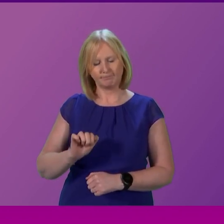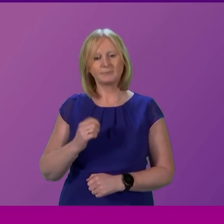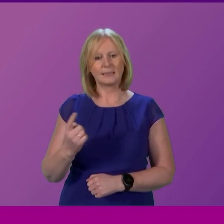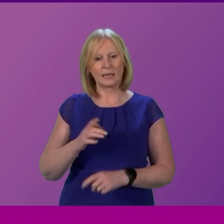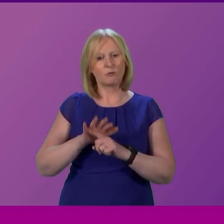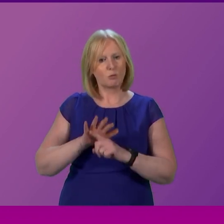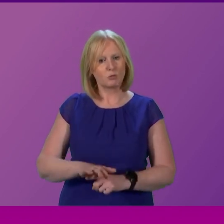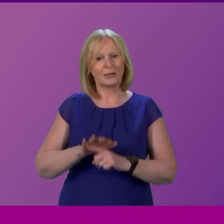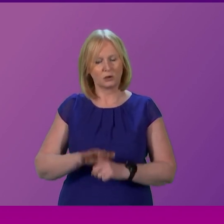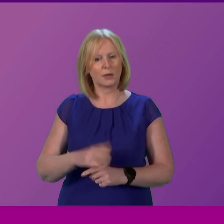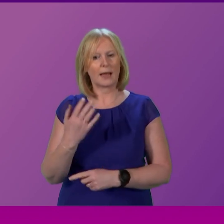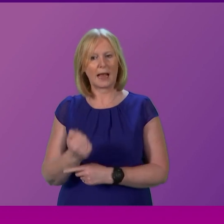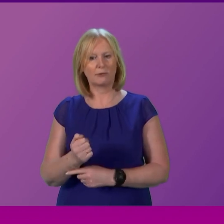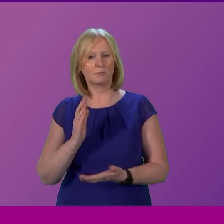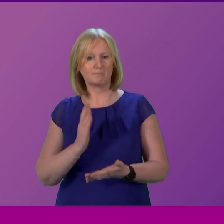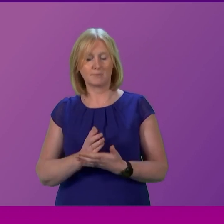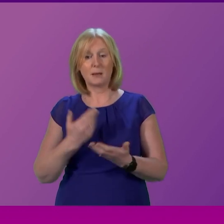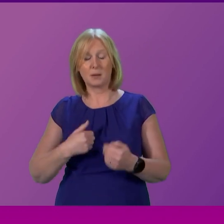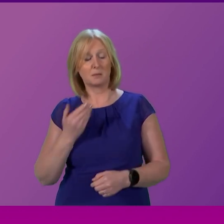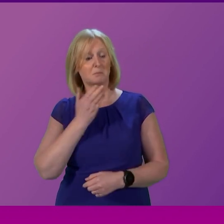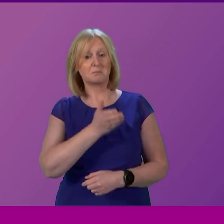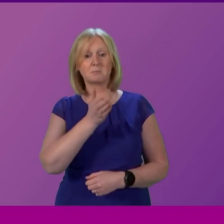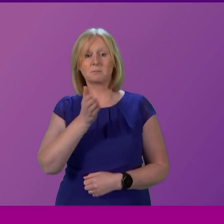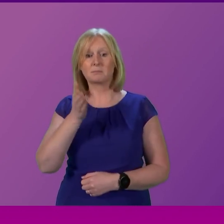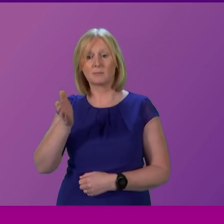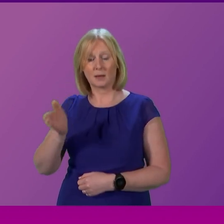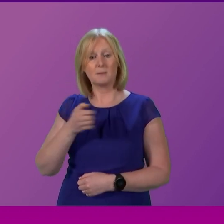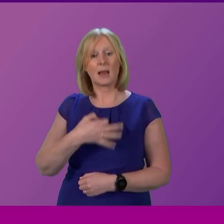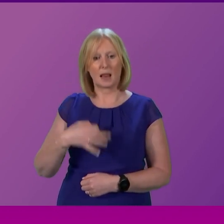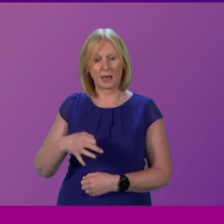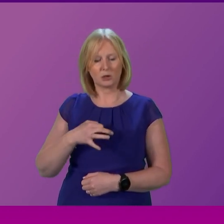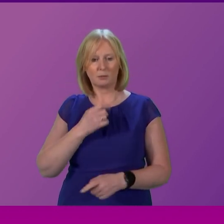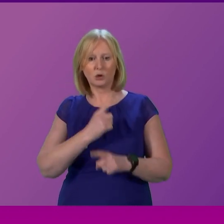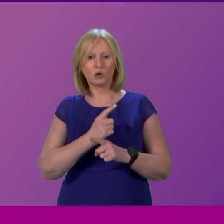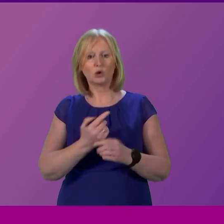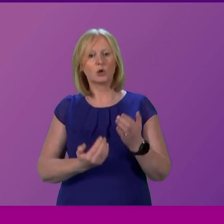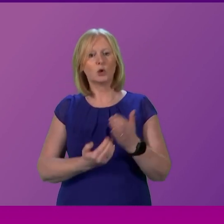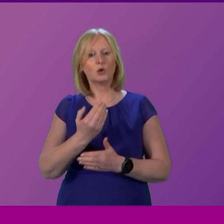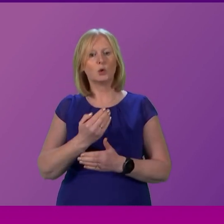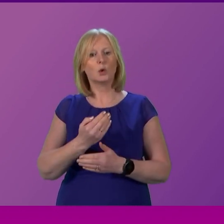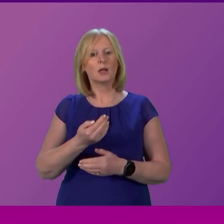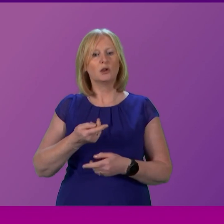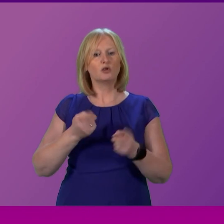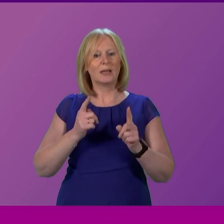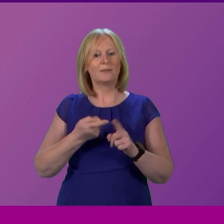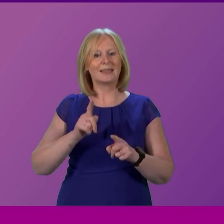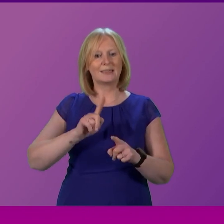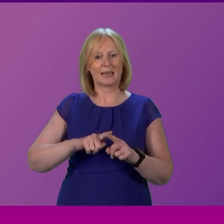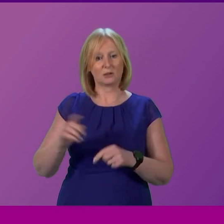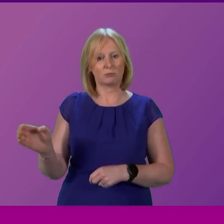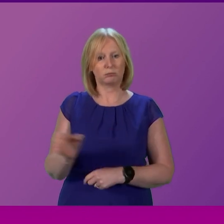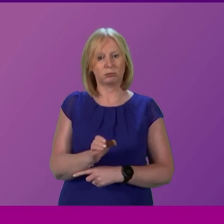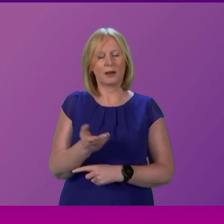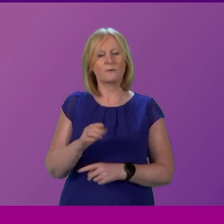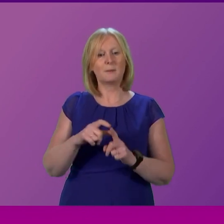pressure most acutely and I've been to many sites as you'd imagine in Lanarkshire myself and spoken to the new chief executive who has been in place since